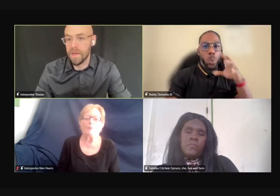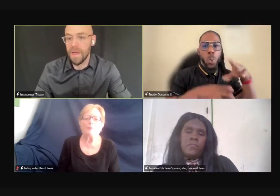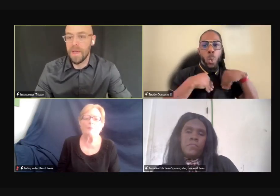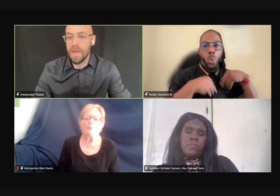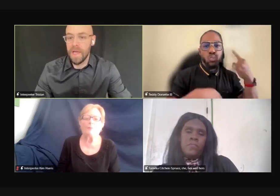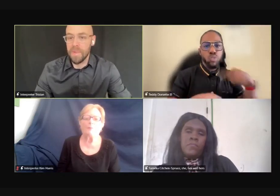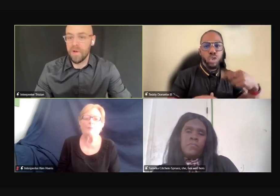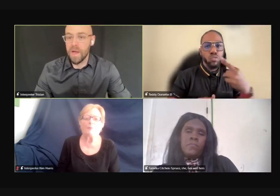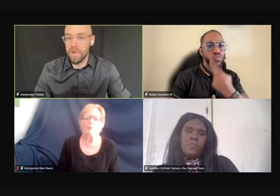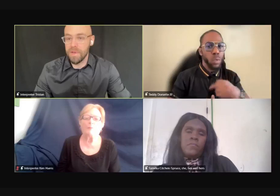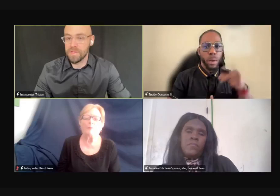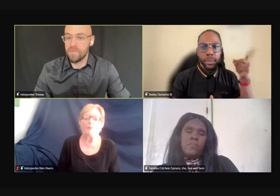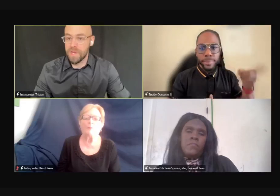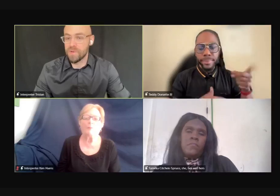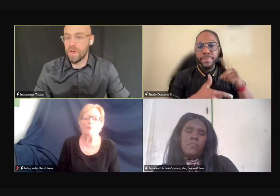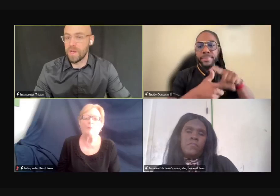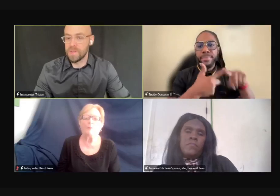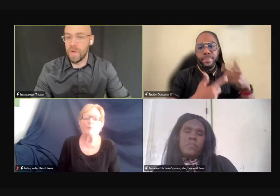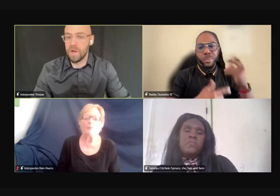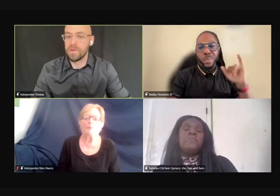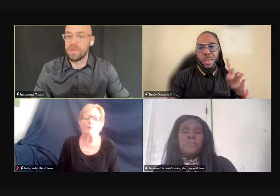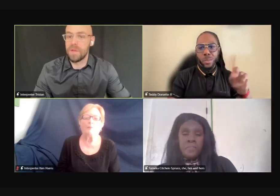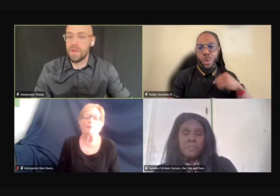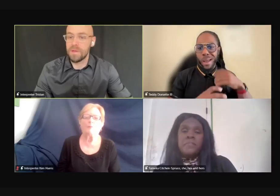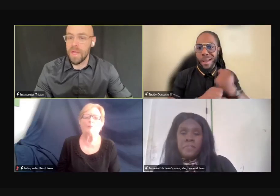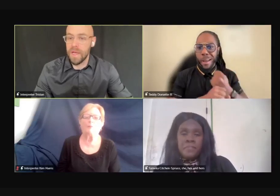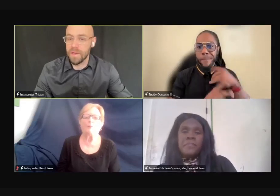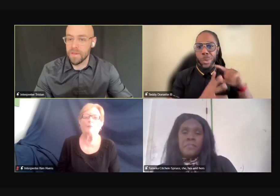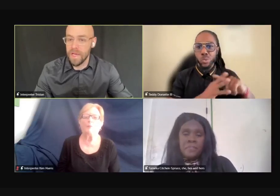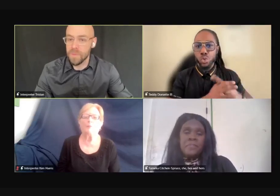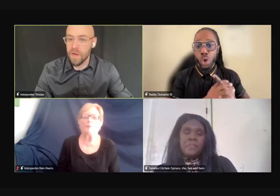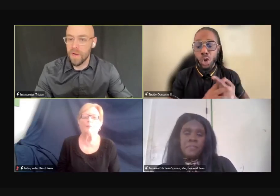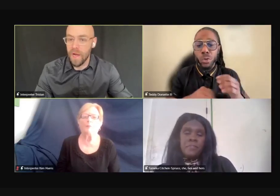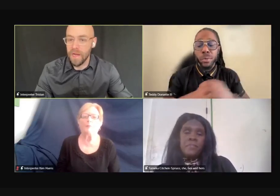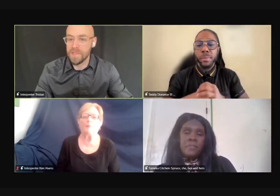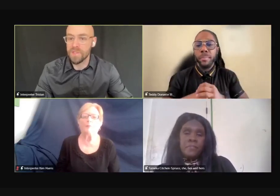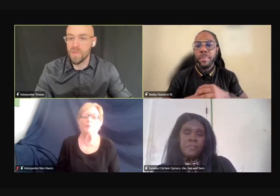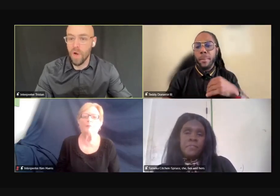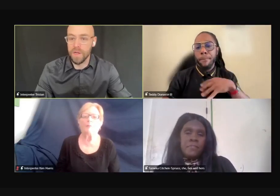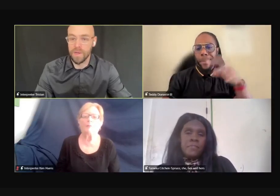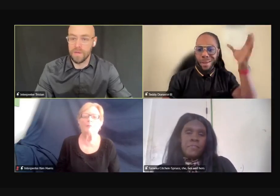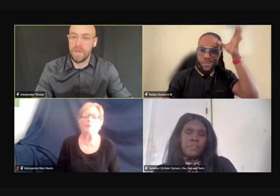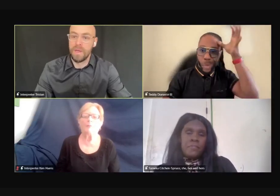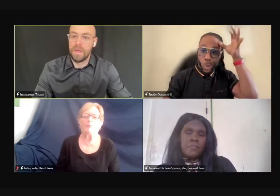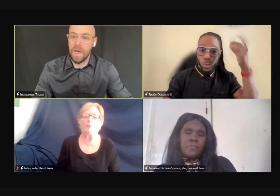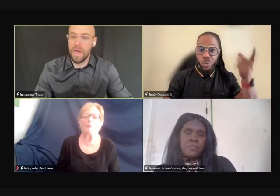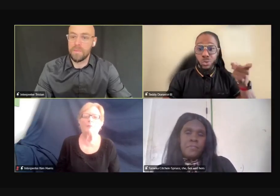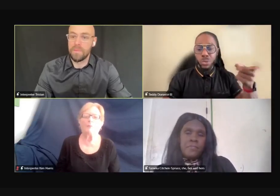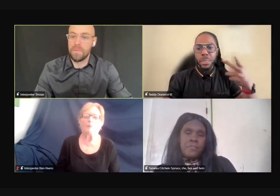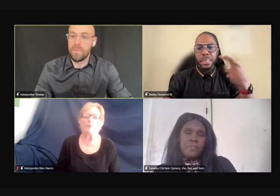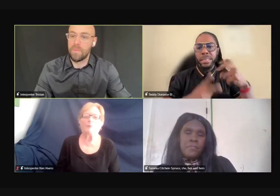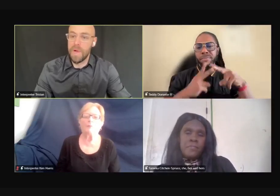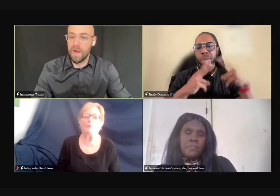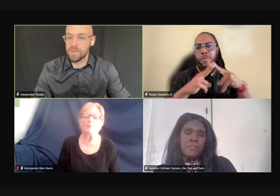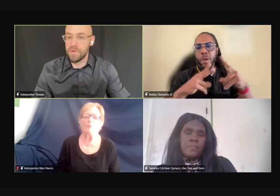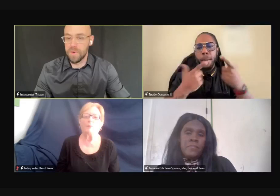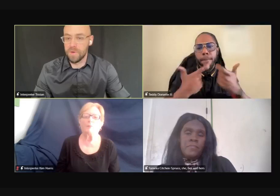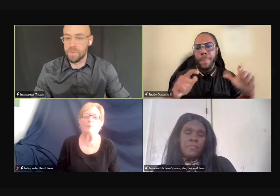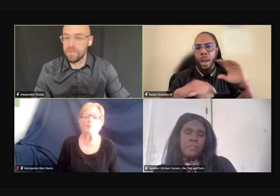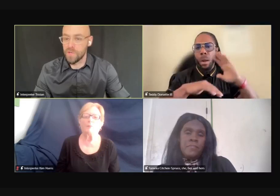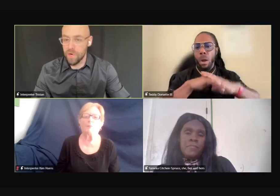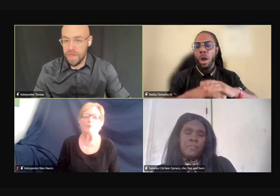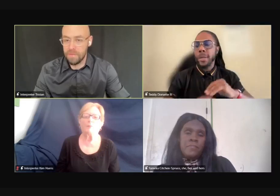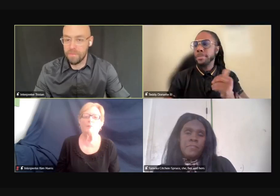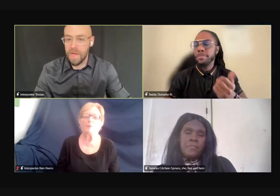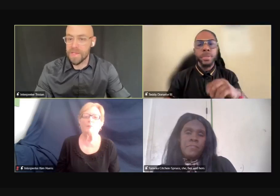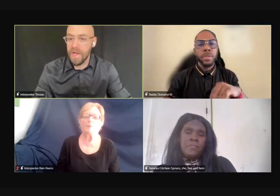my dad and my grandma's restaurant as well. And that's where I started my entrepreneurial